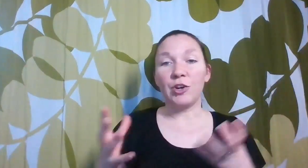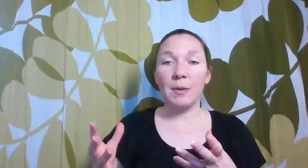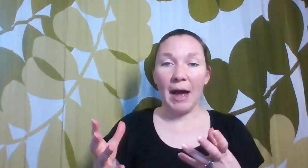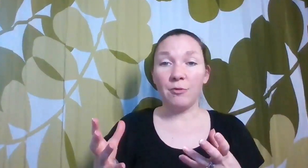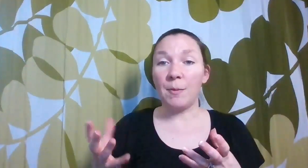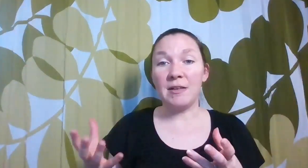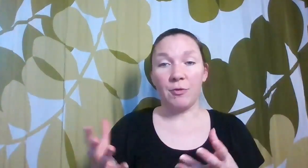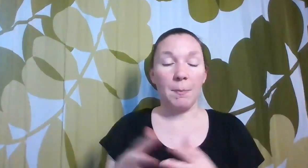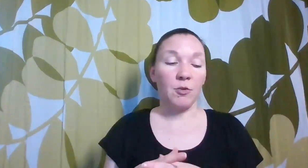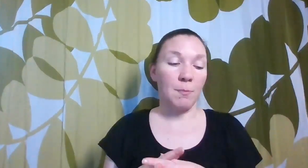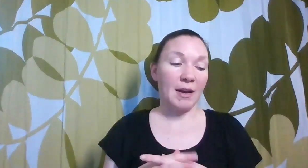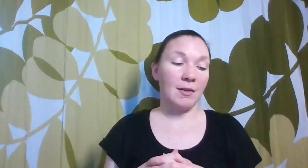learned about it from a different perspective.